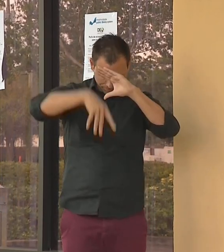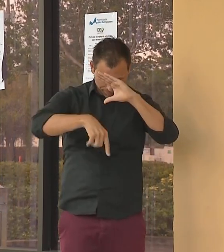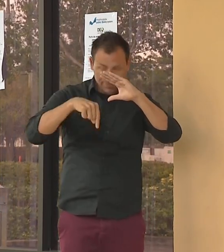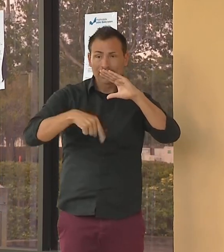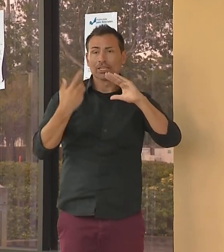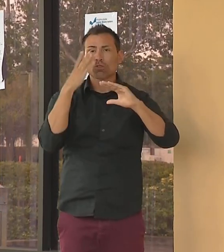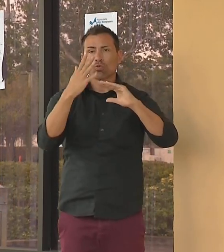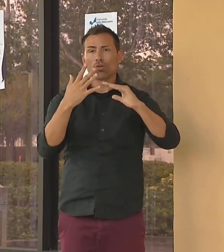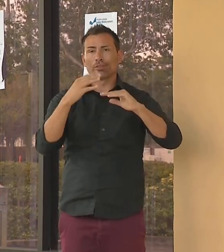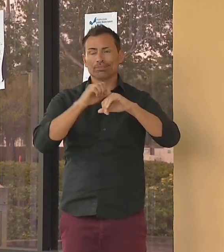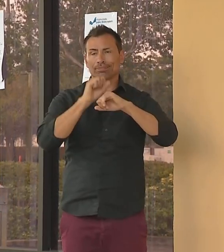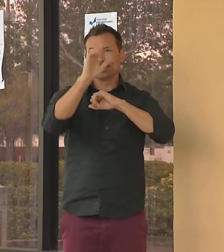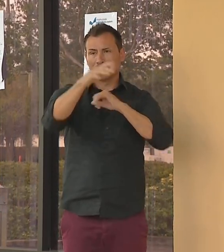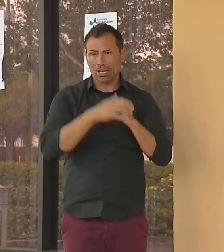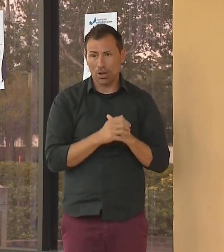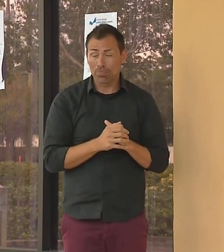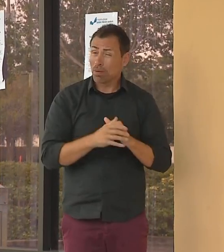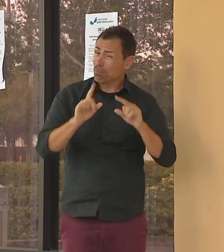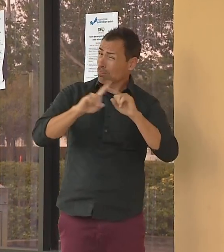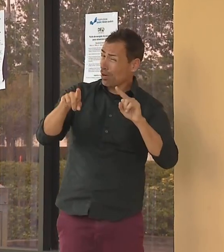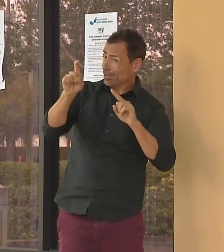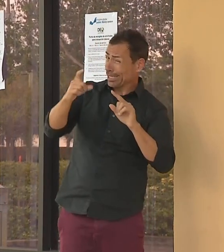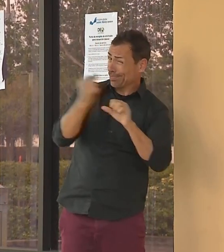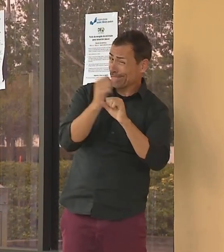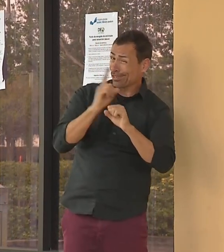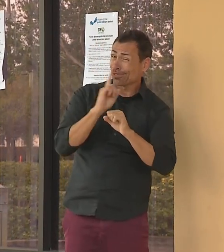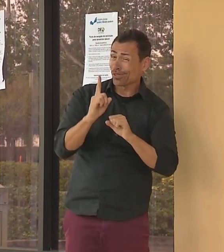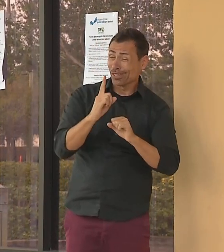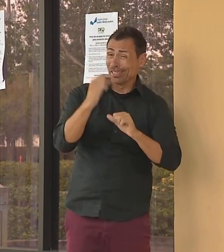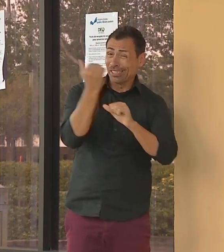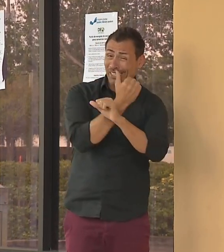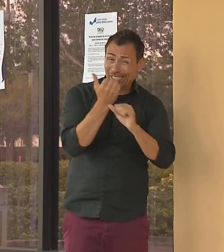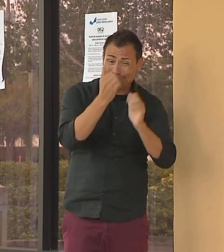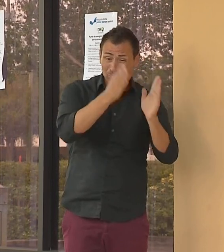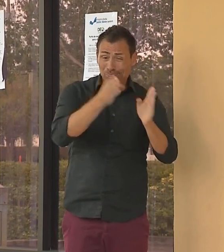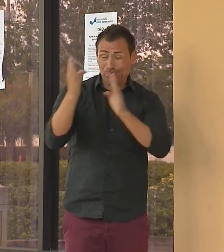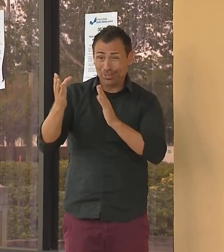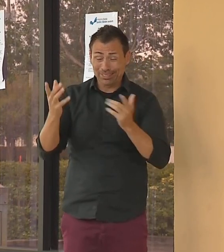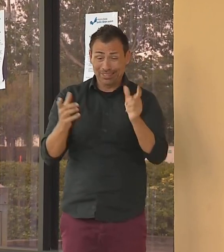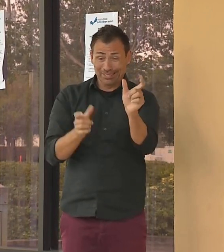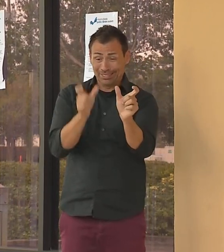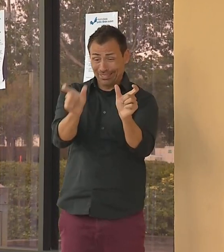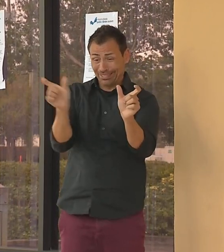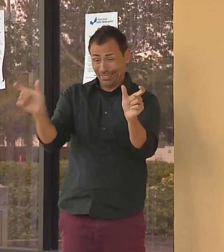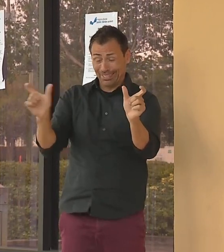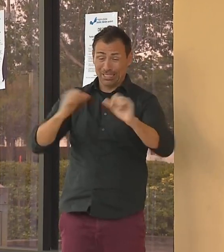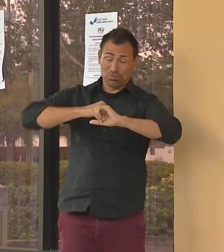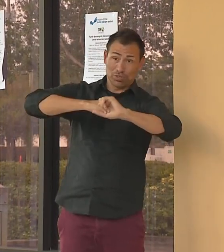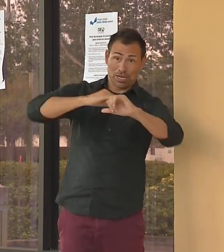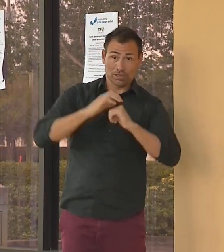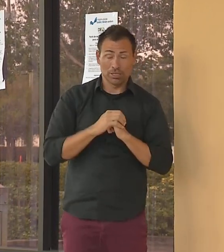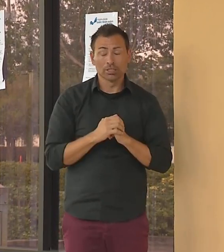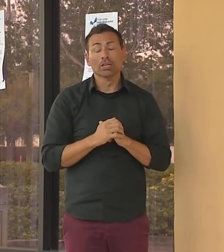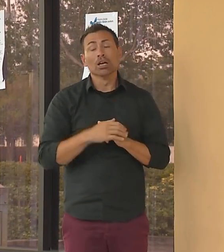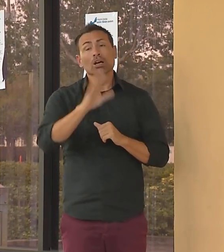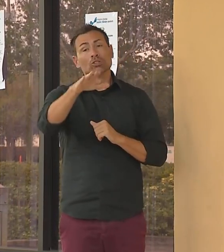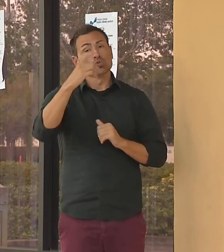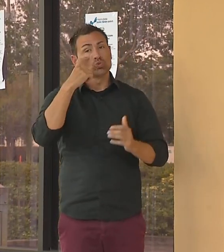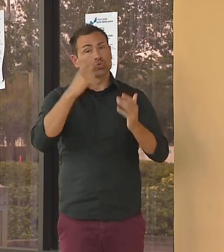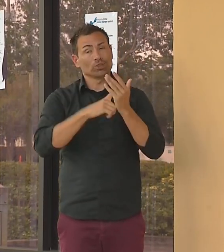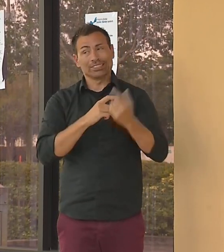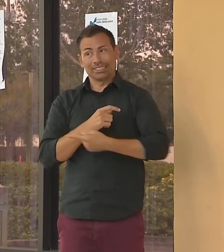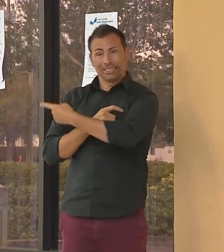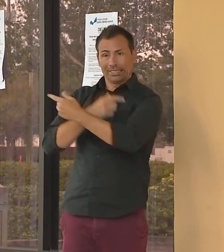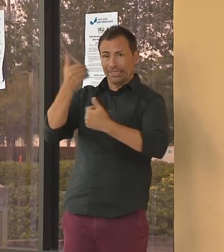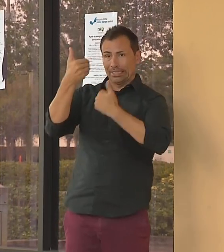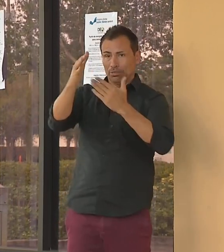every evening boxes with the forms will be escorted by police to CareerSorth